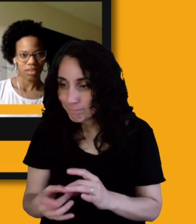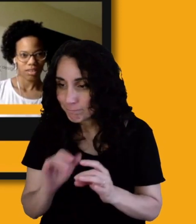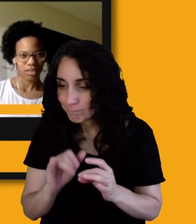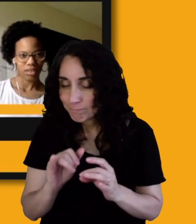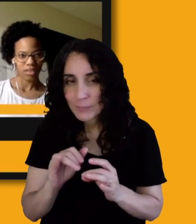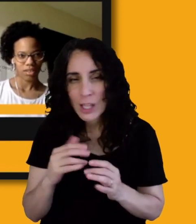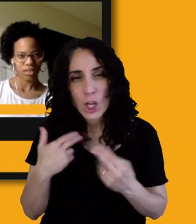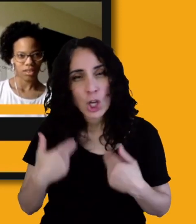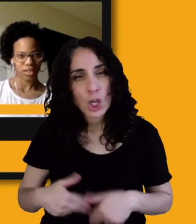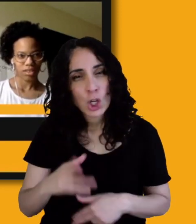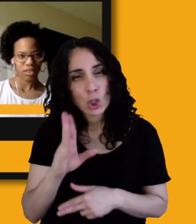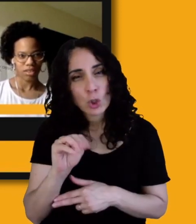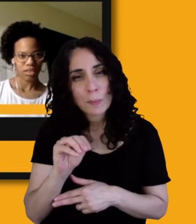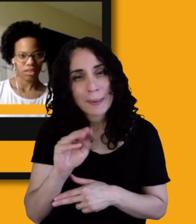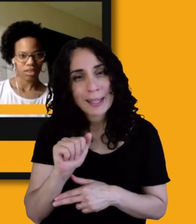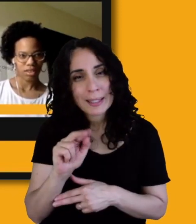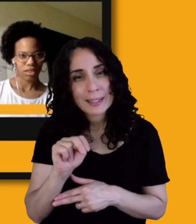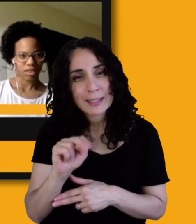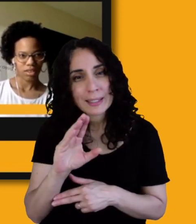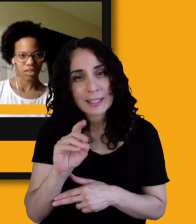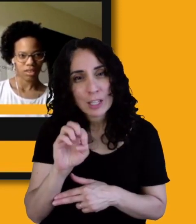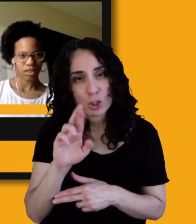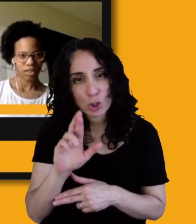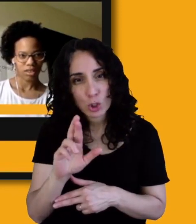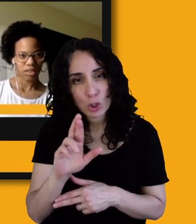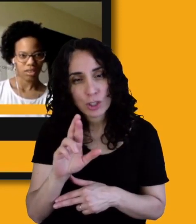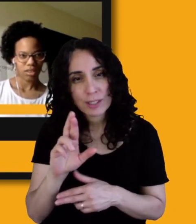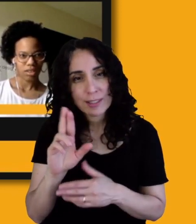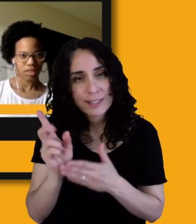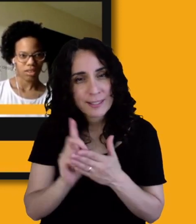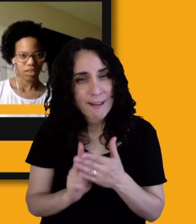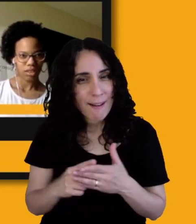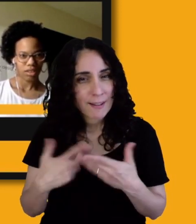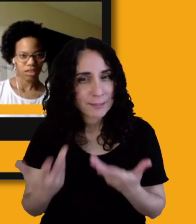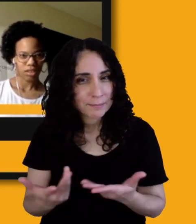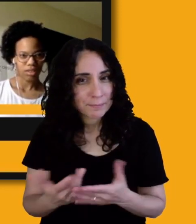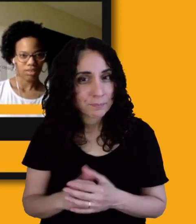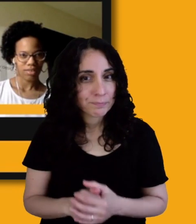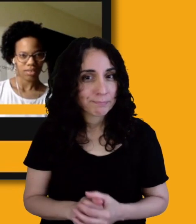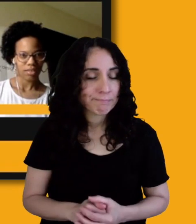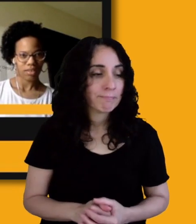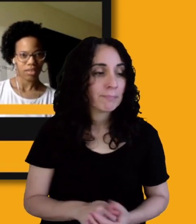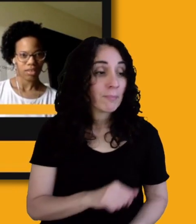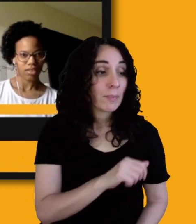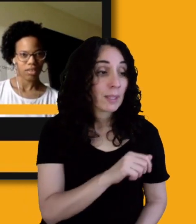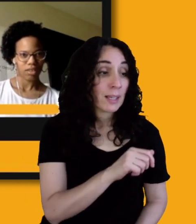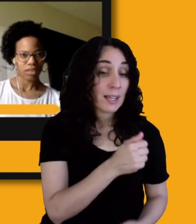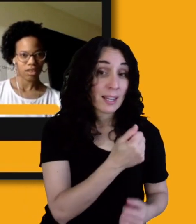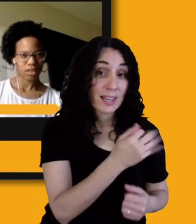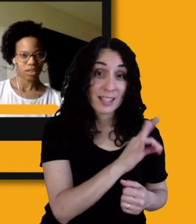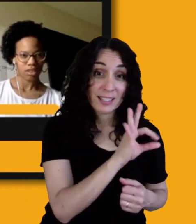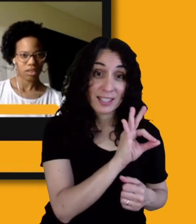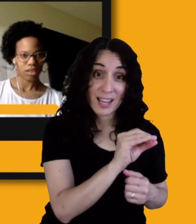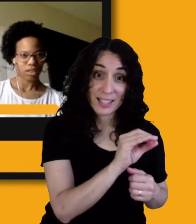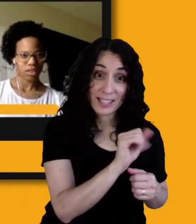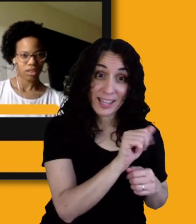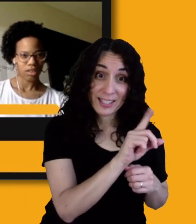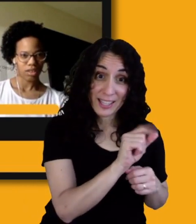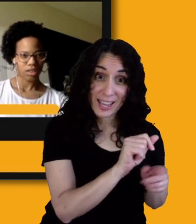evolution. You know, the ADA was 1990 and by 1997, um, Ron Mase, who